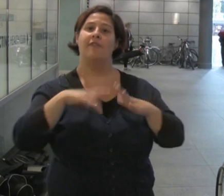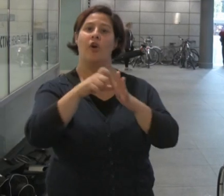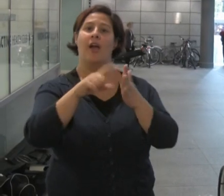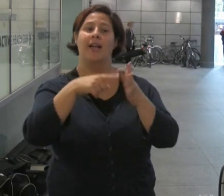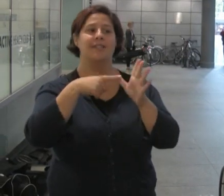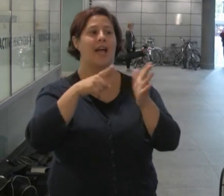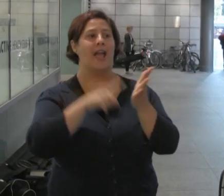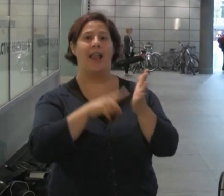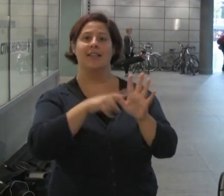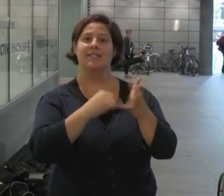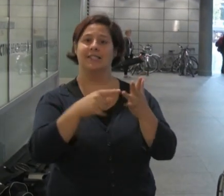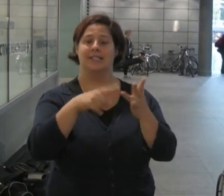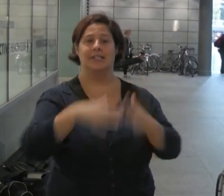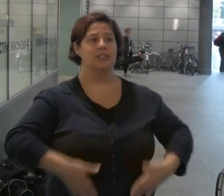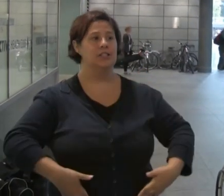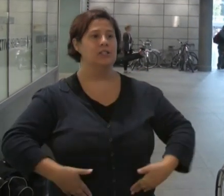Each day is tough.